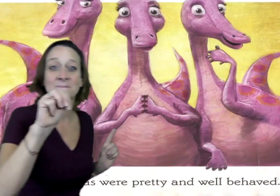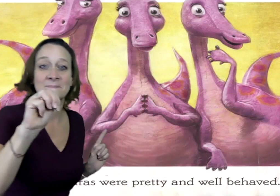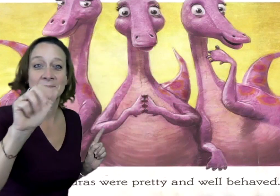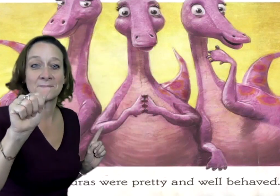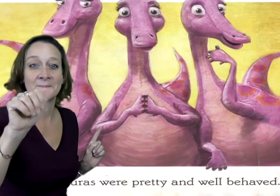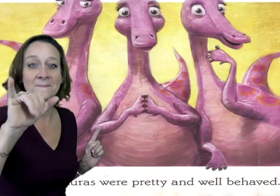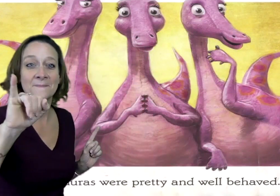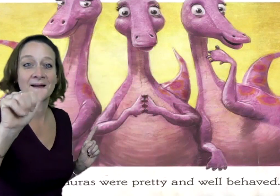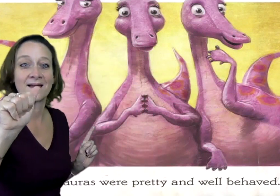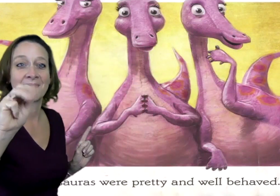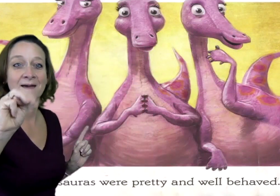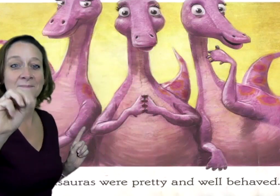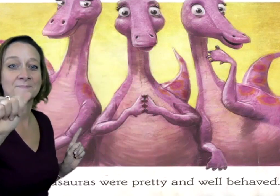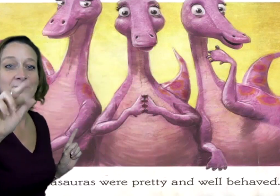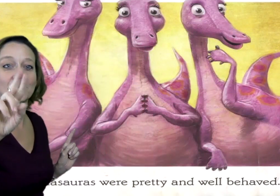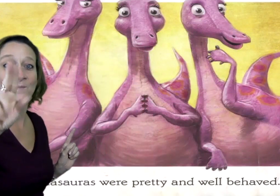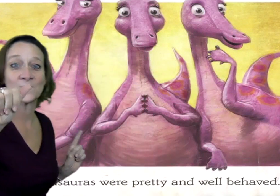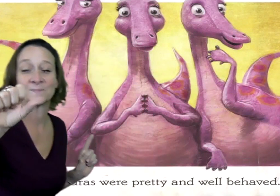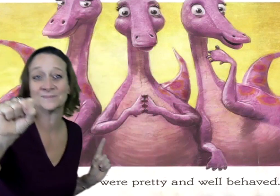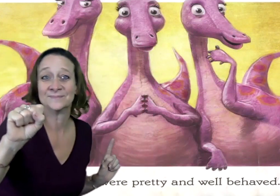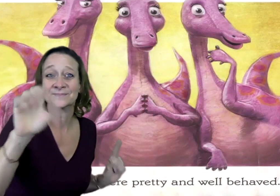The Miosaurus were pretty.